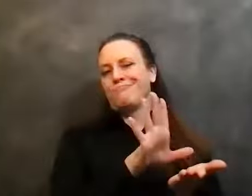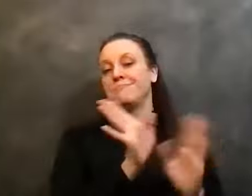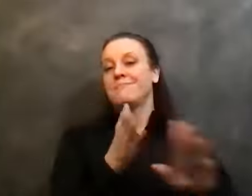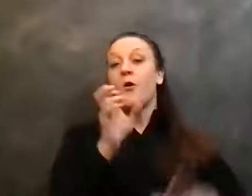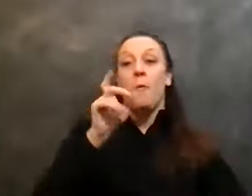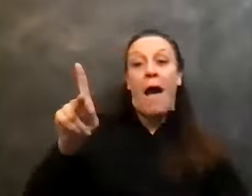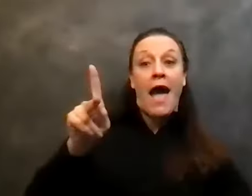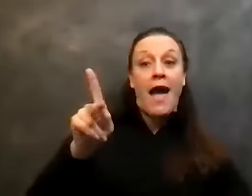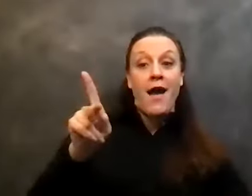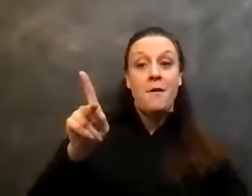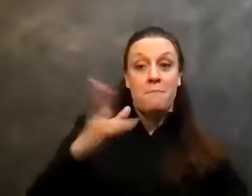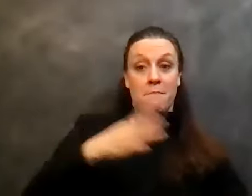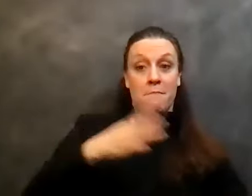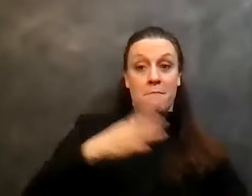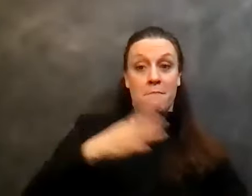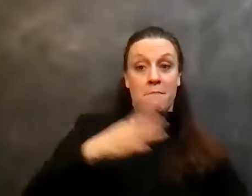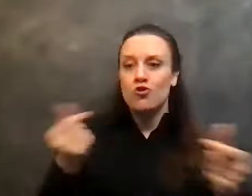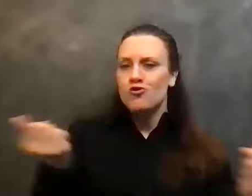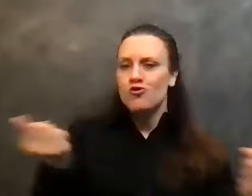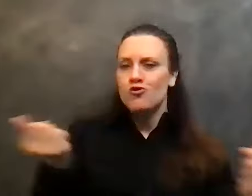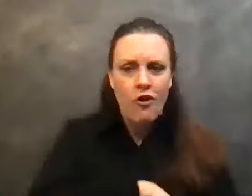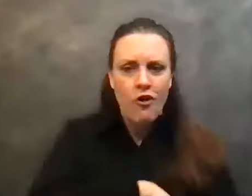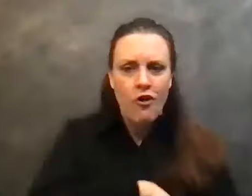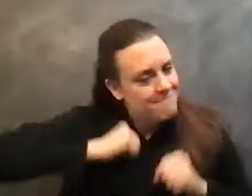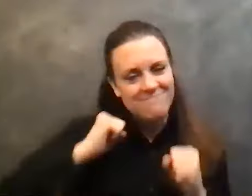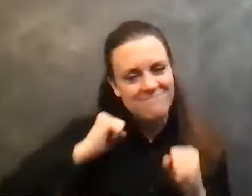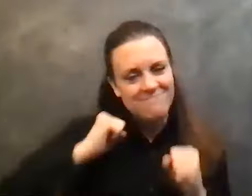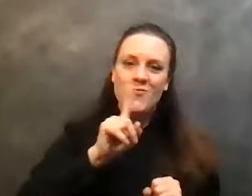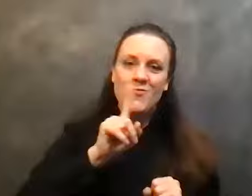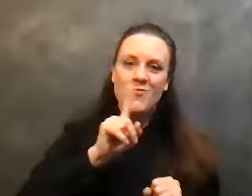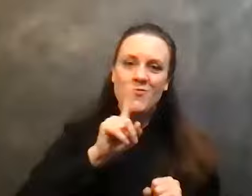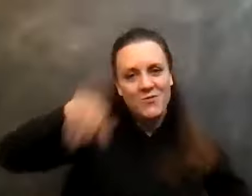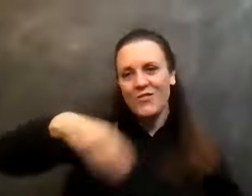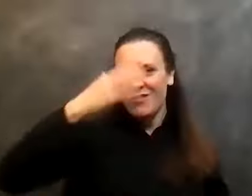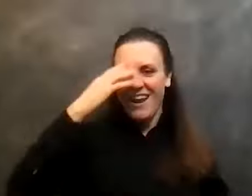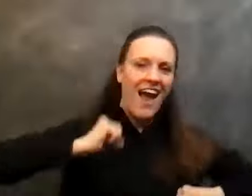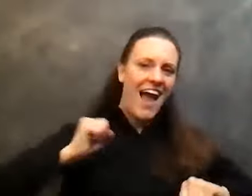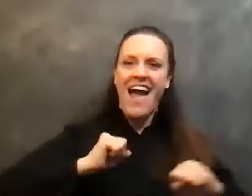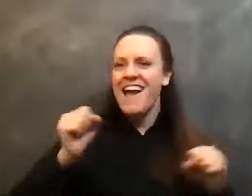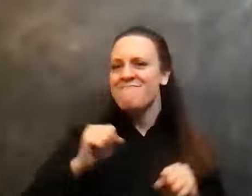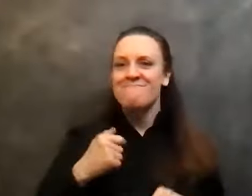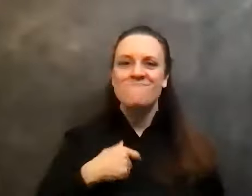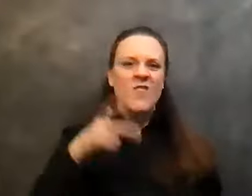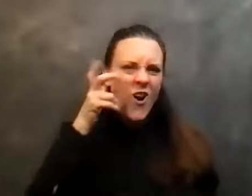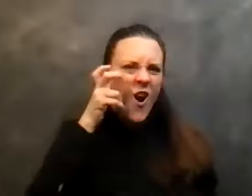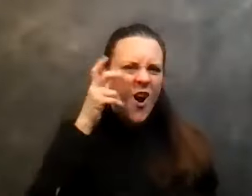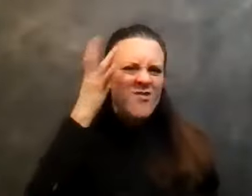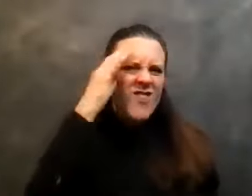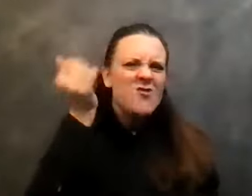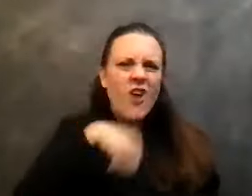get drunk. This was, this was going to be cool. You know, we, we heard about this from some